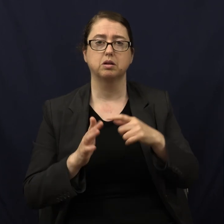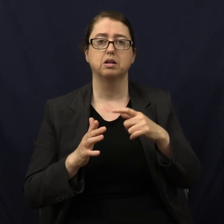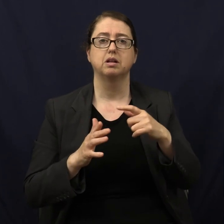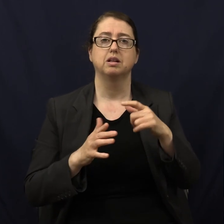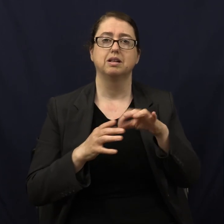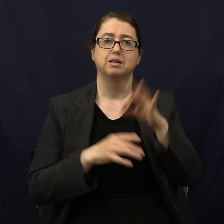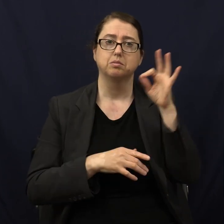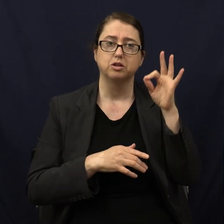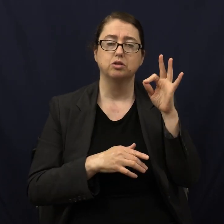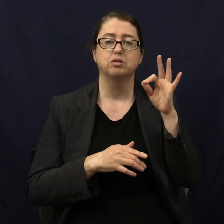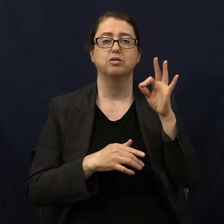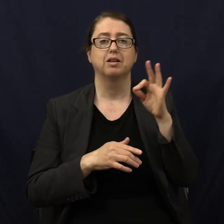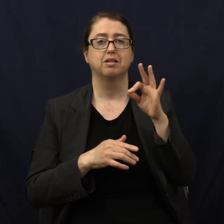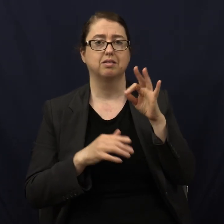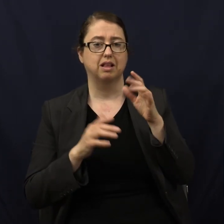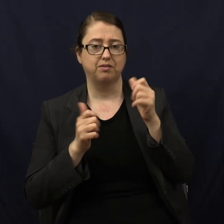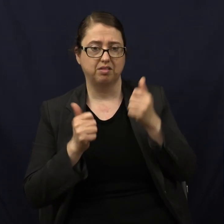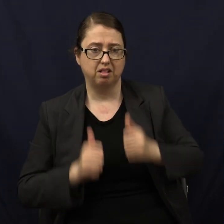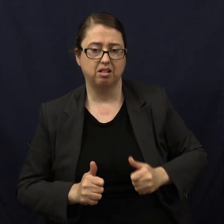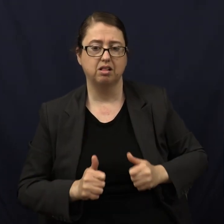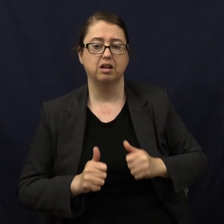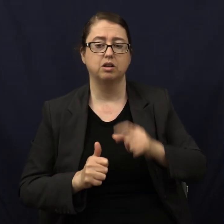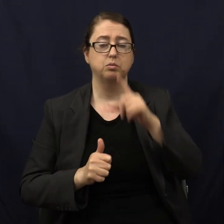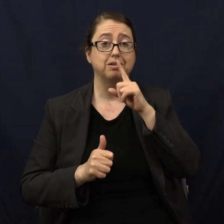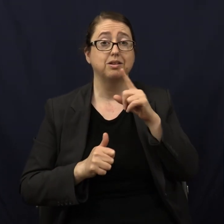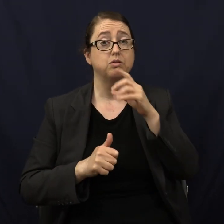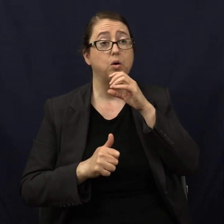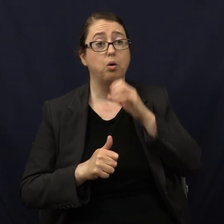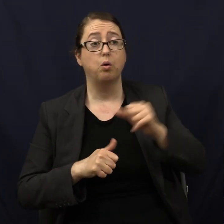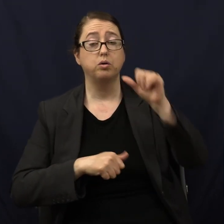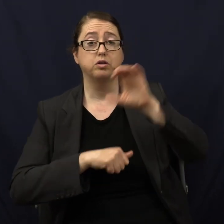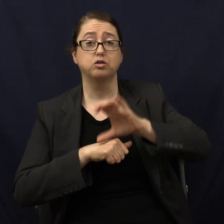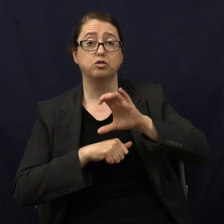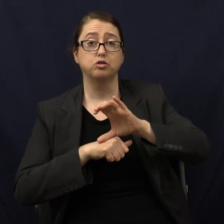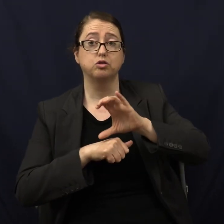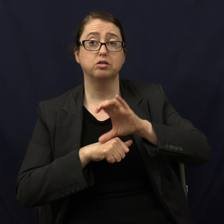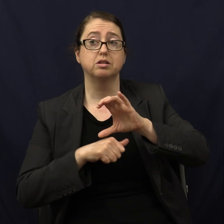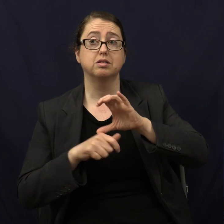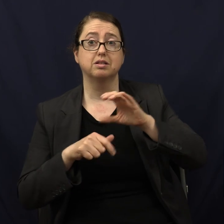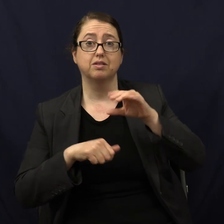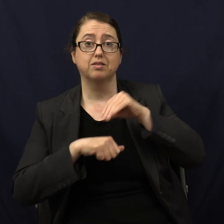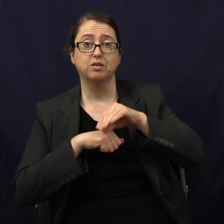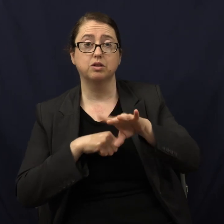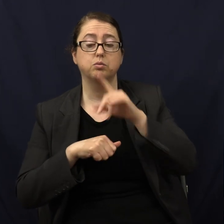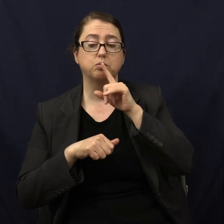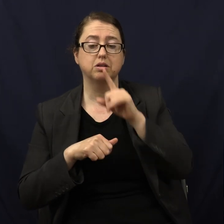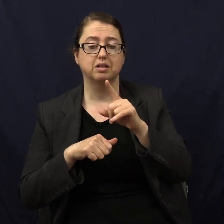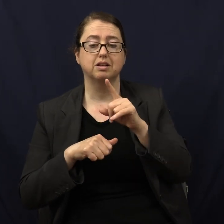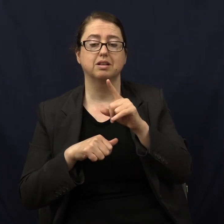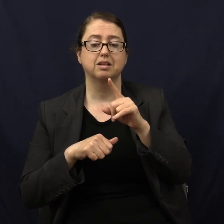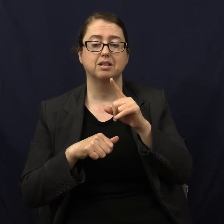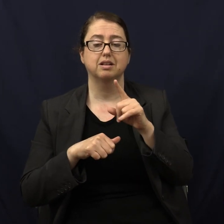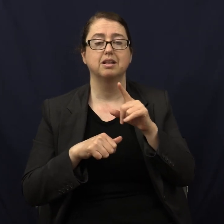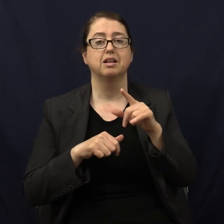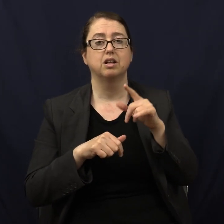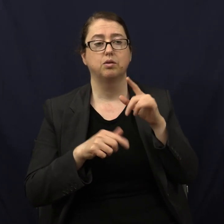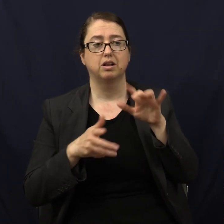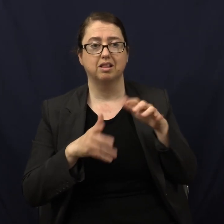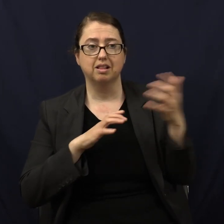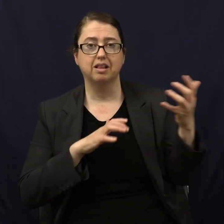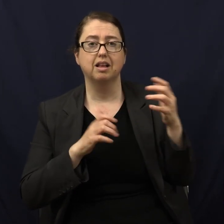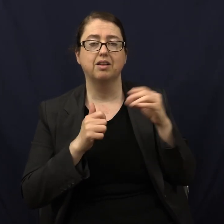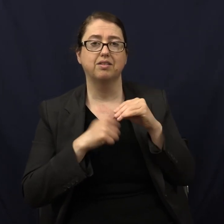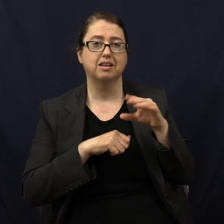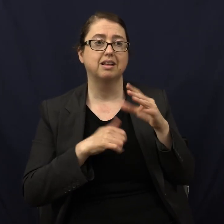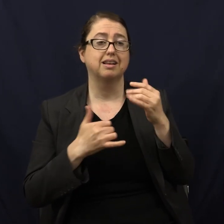spiritual and physical degeneracy. And the influence of these older church members will do what? Leaven those newly come to the faith.